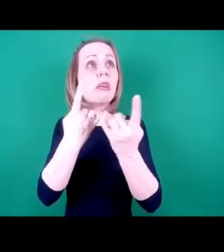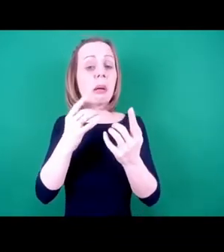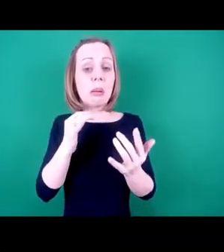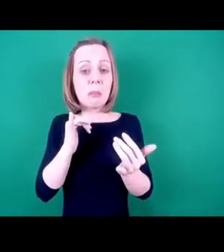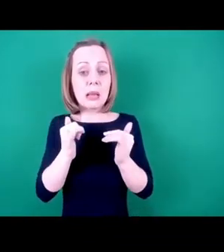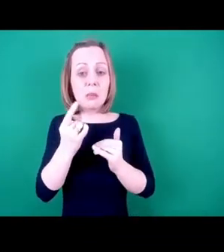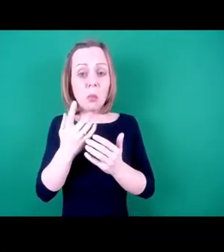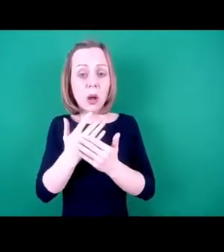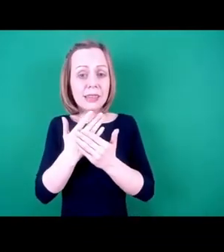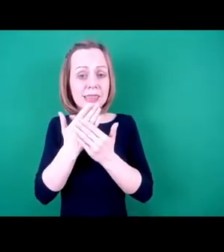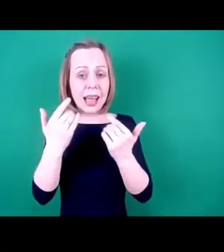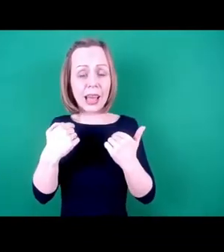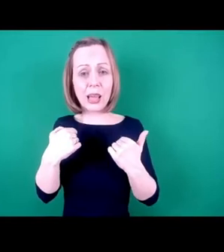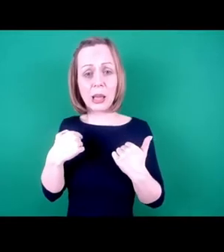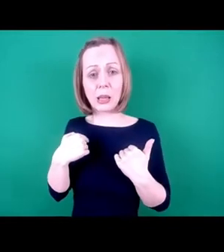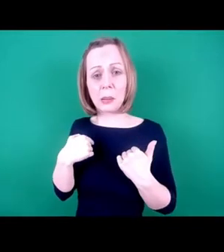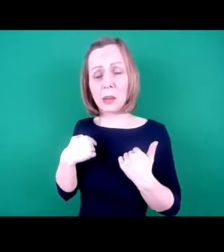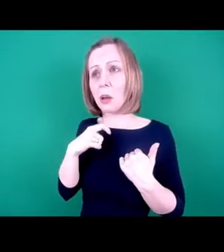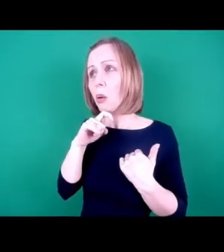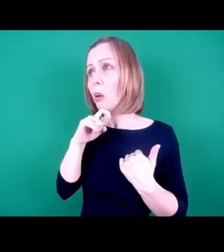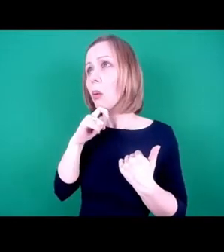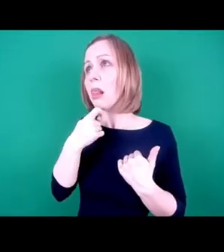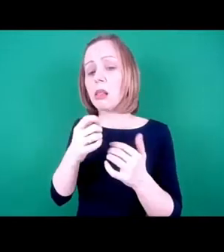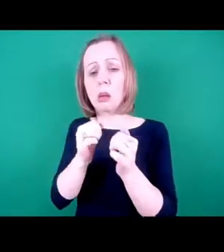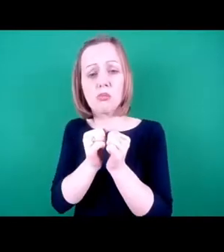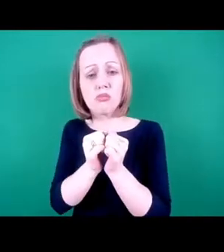to someone more than a China Doll.